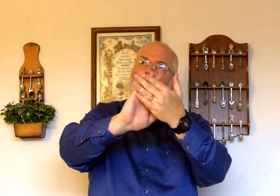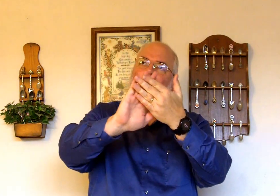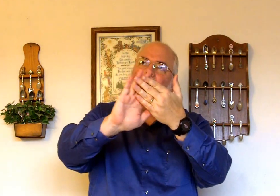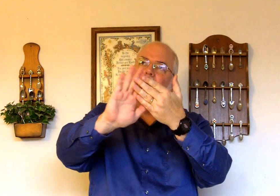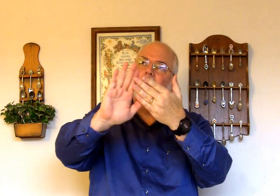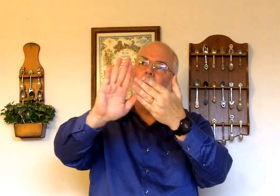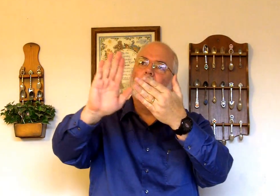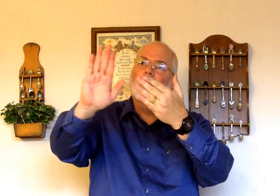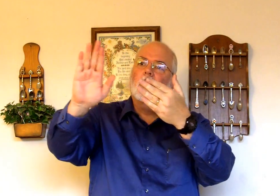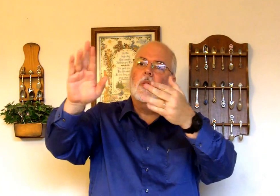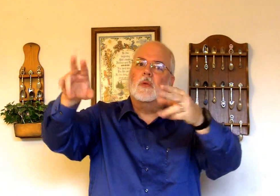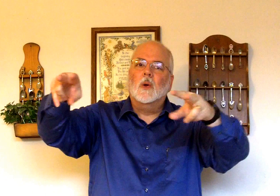throne.